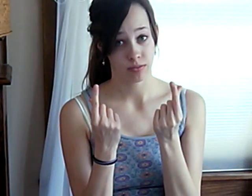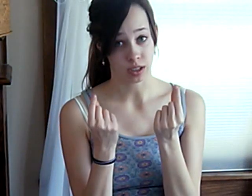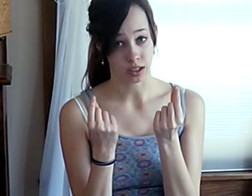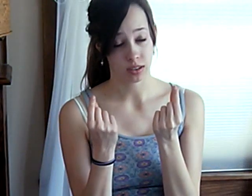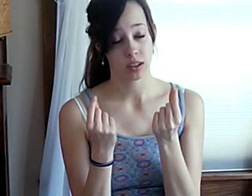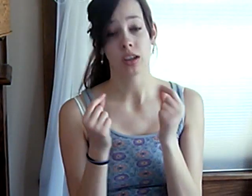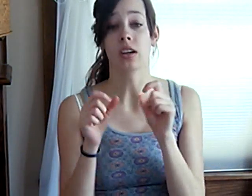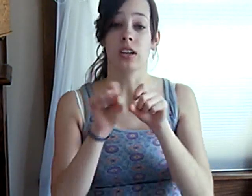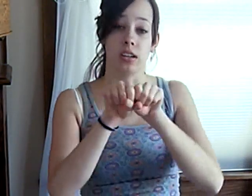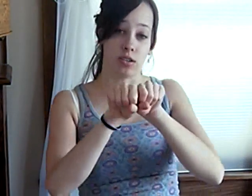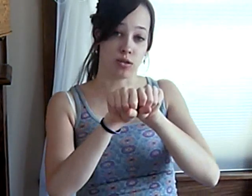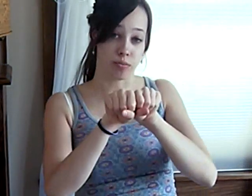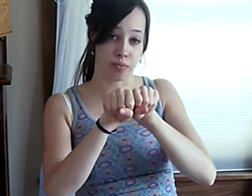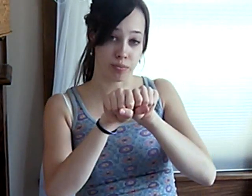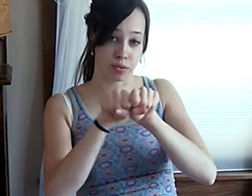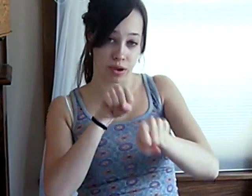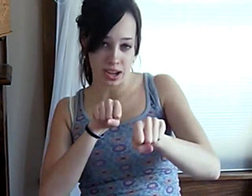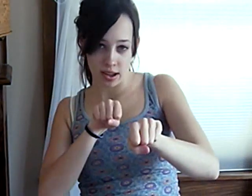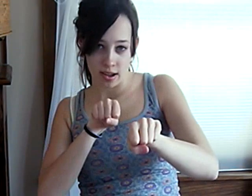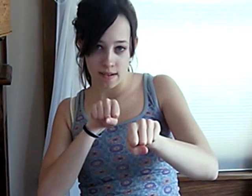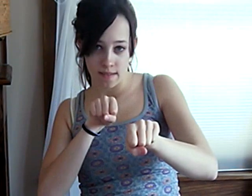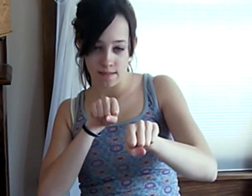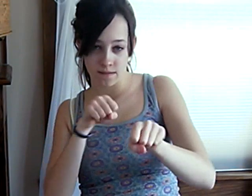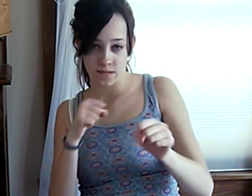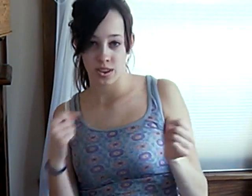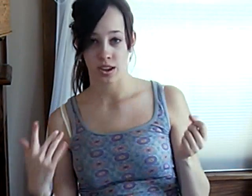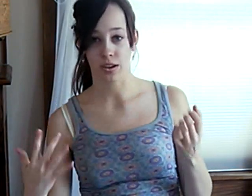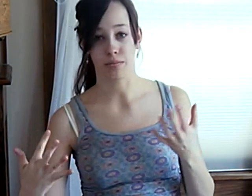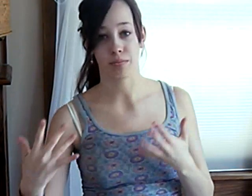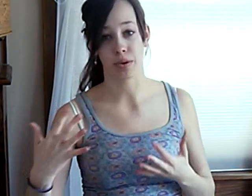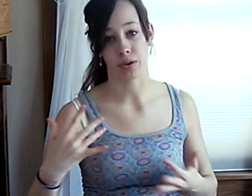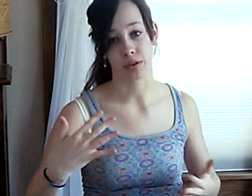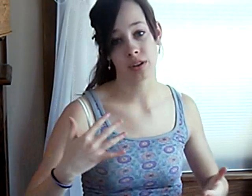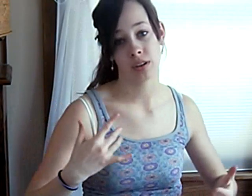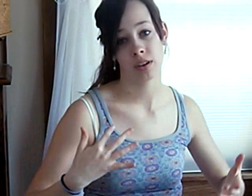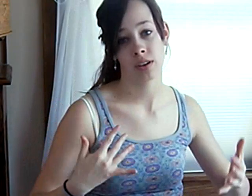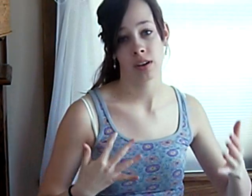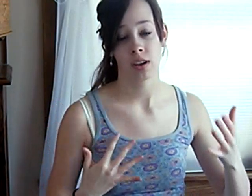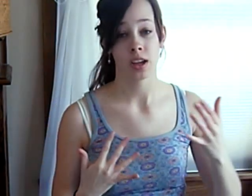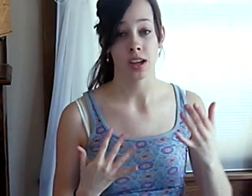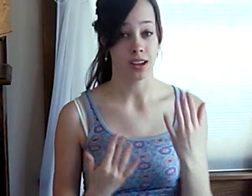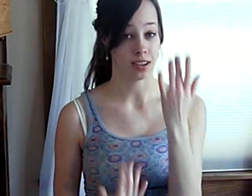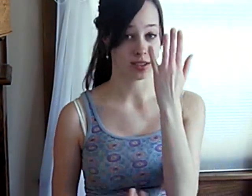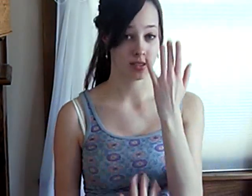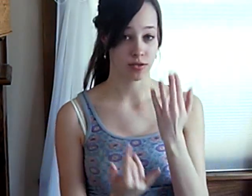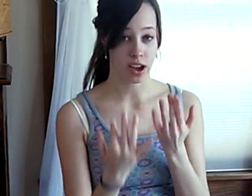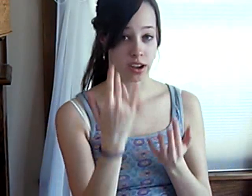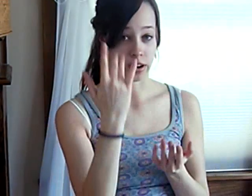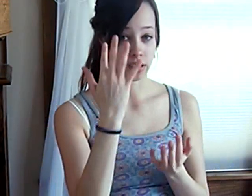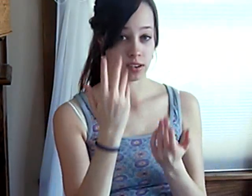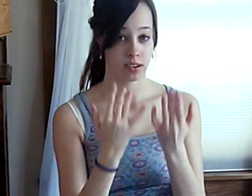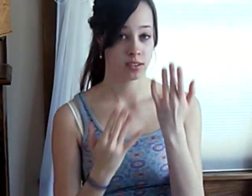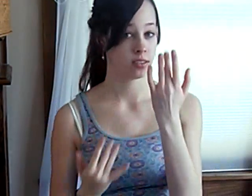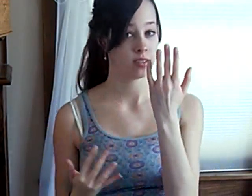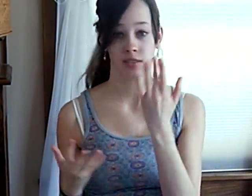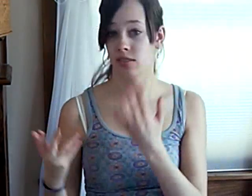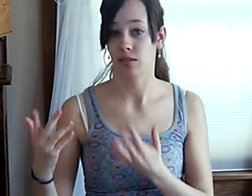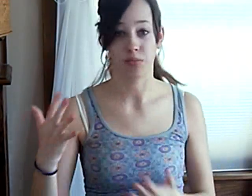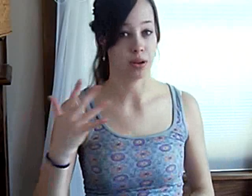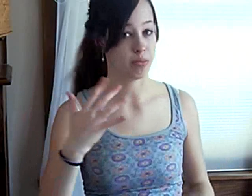does, is break and burn, this is fire, but it